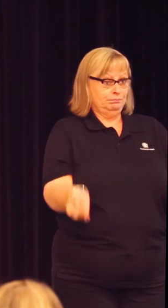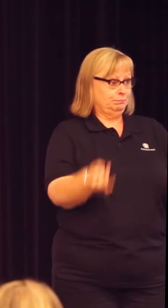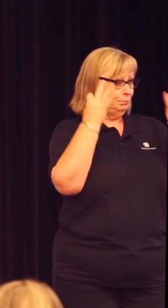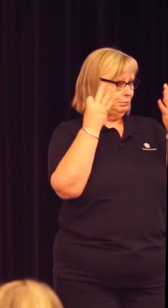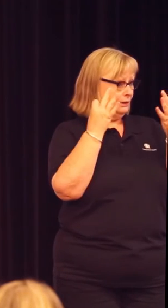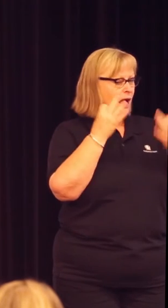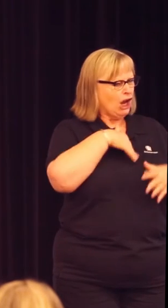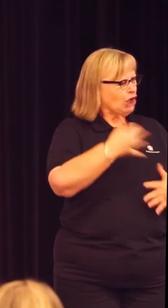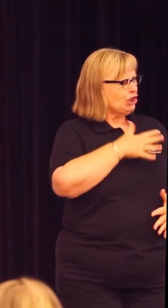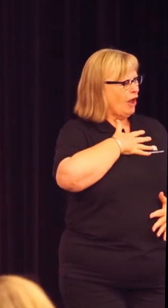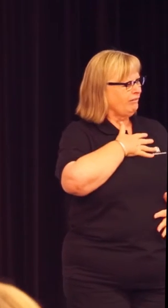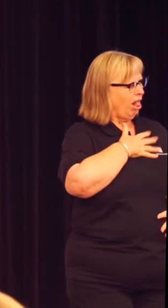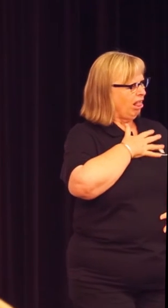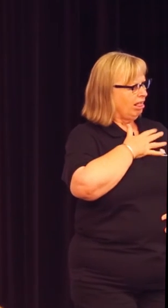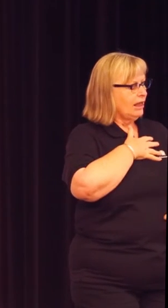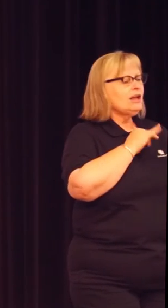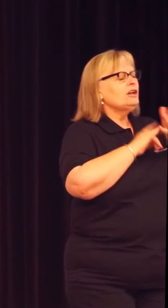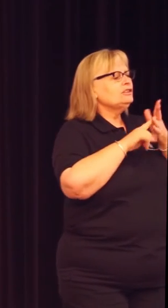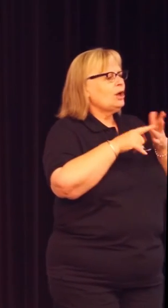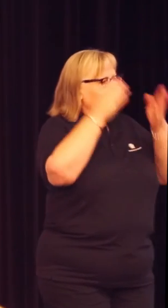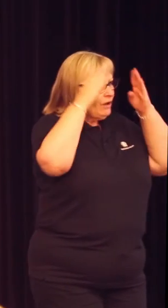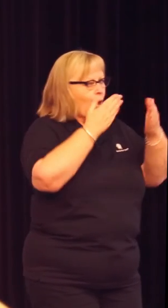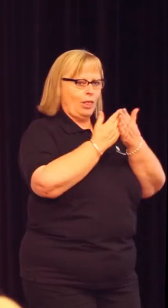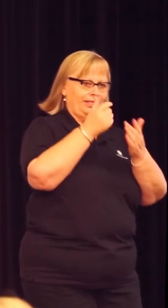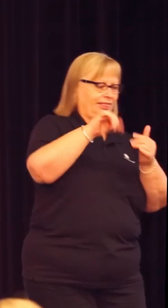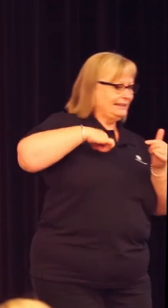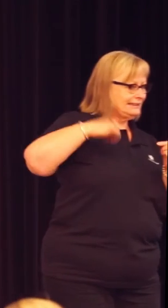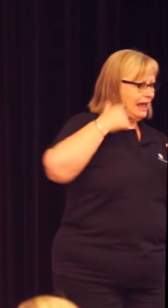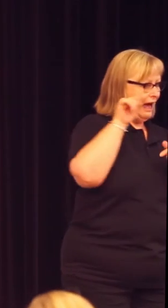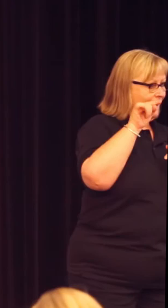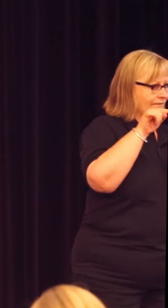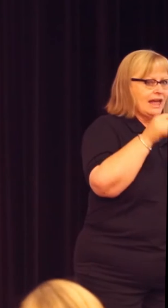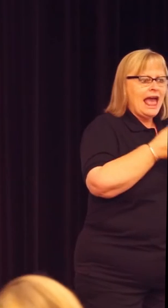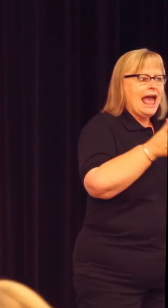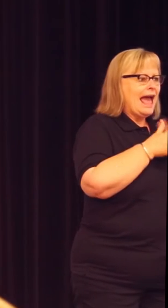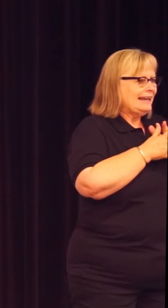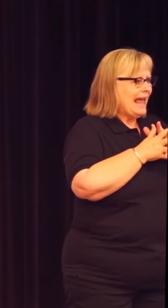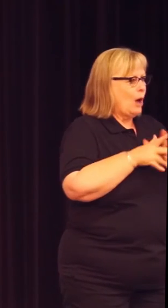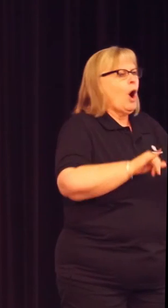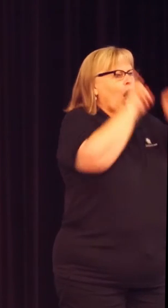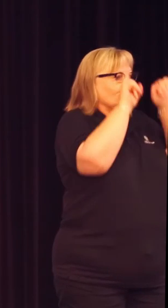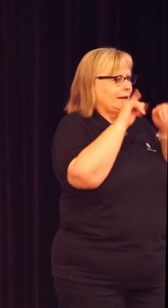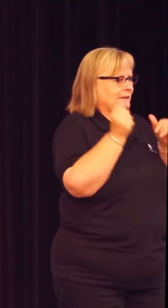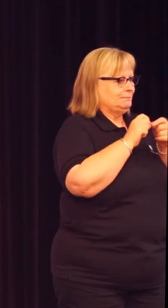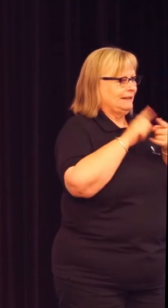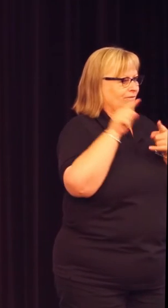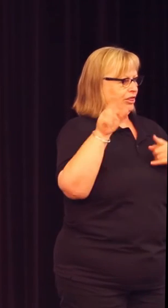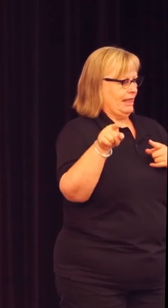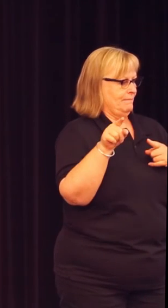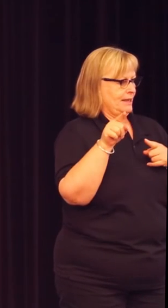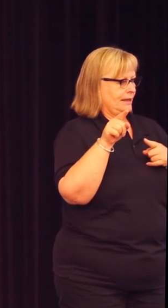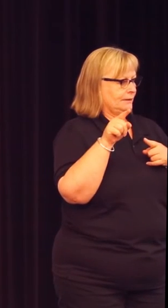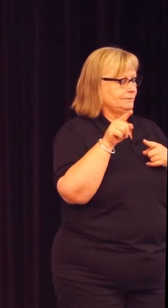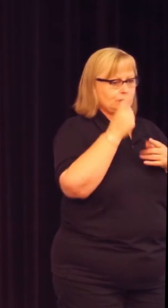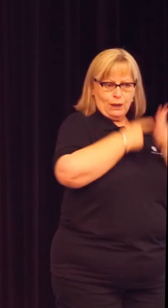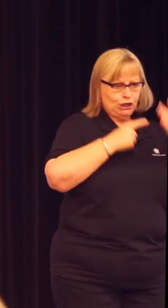hurtful. So our focus has actually been on staff and how horrible this must be for them. So instead